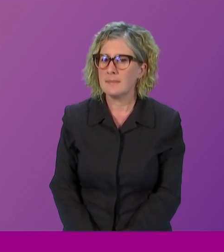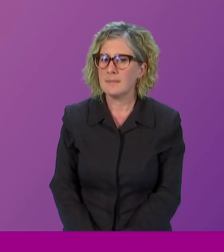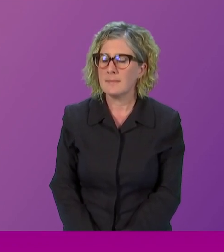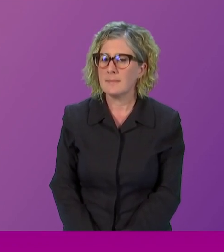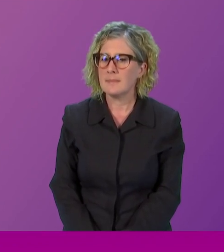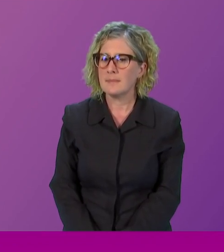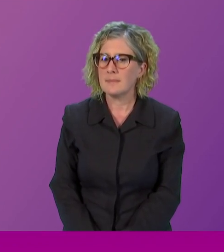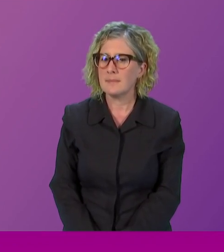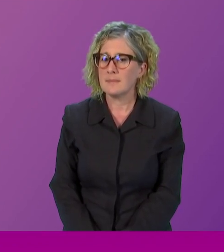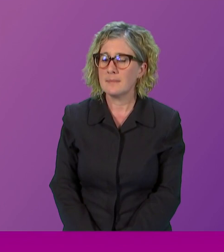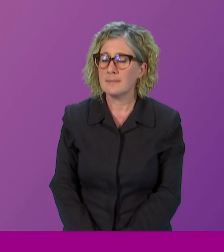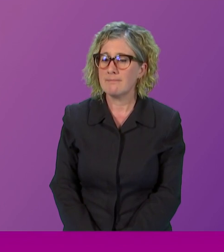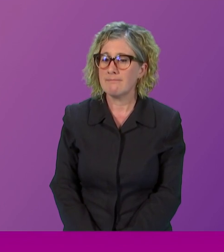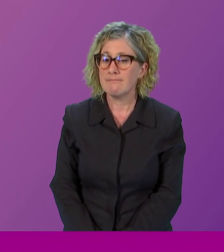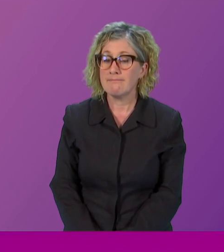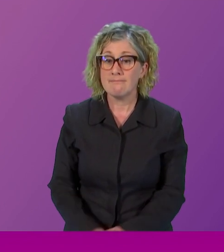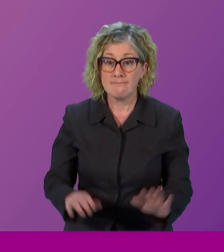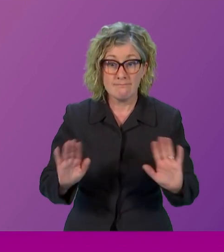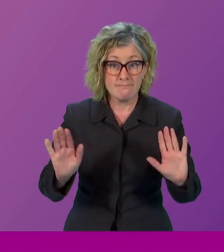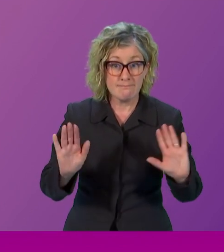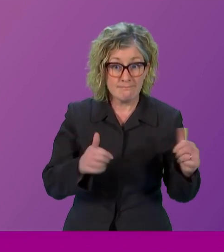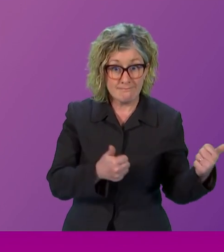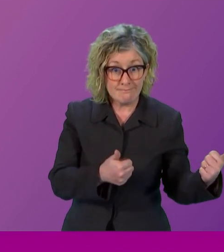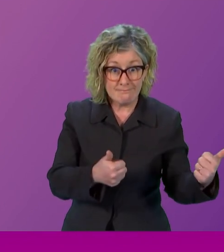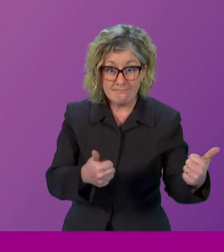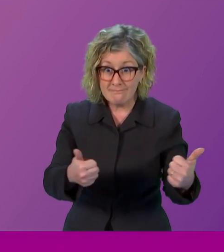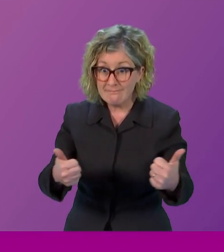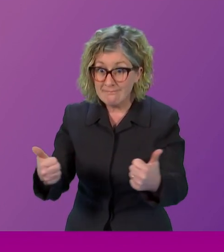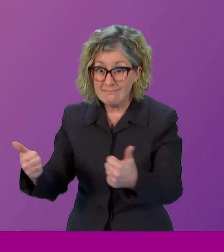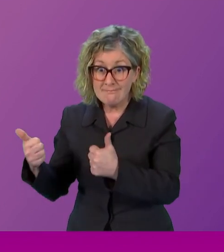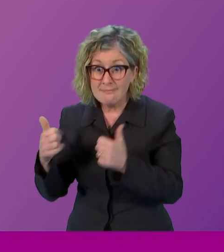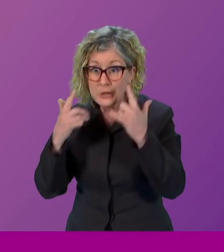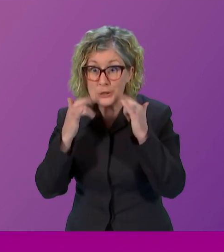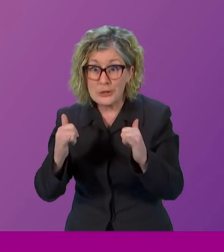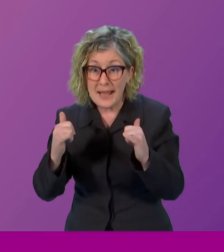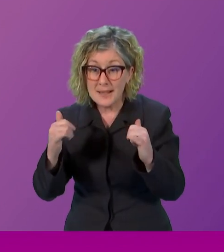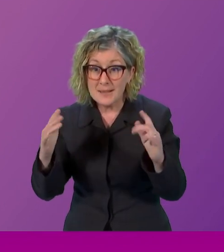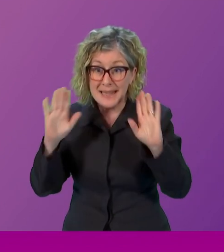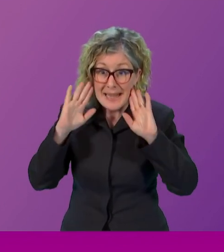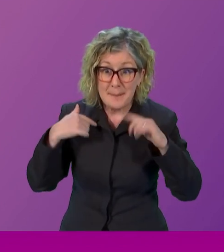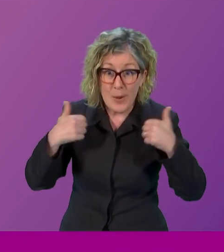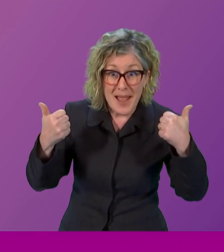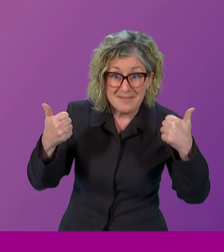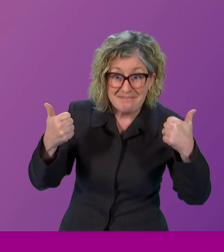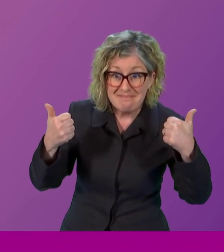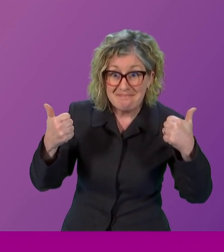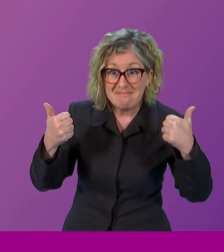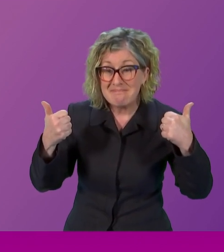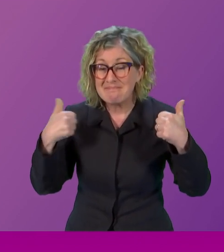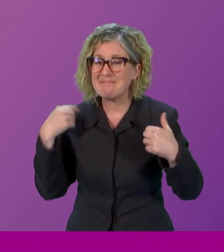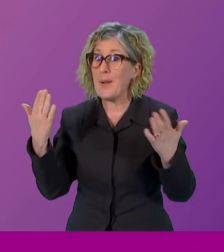Hello. Just checking that everyone can indeed hear me. Welcome back.